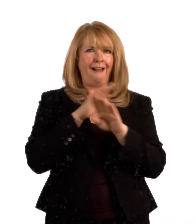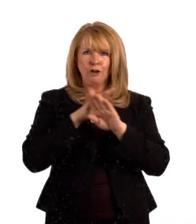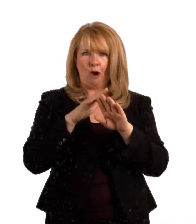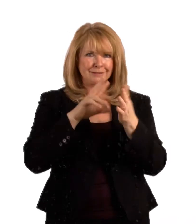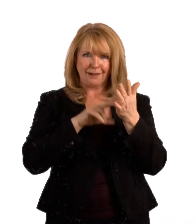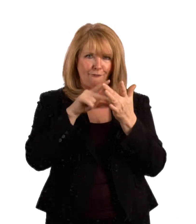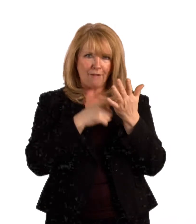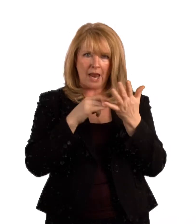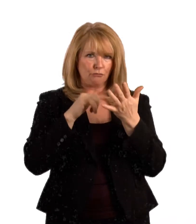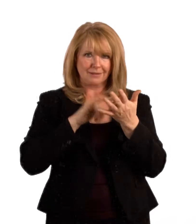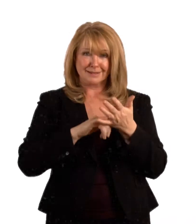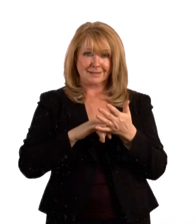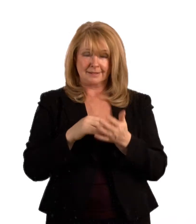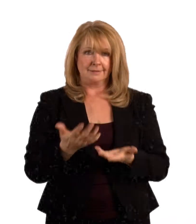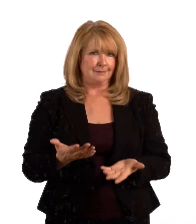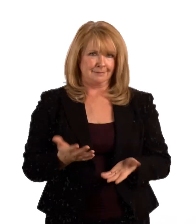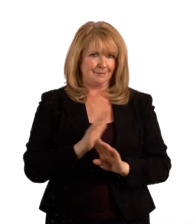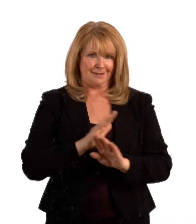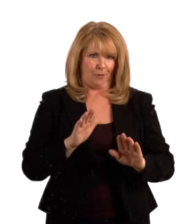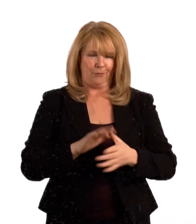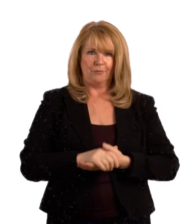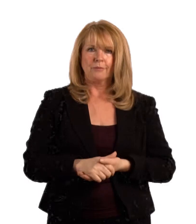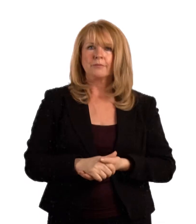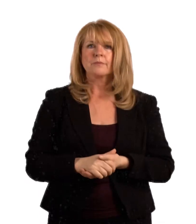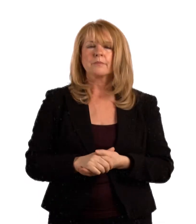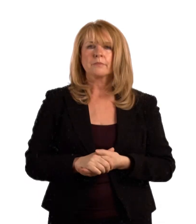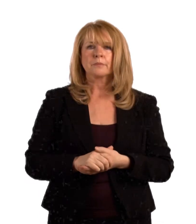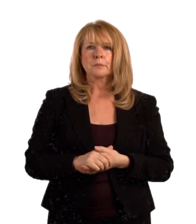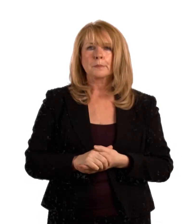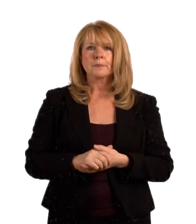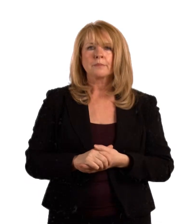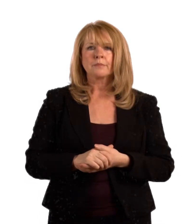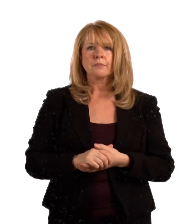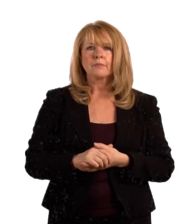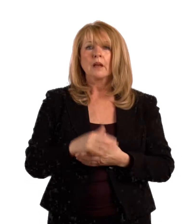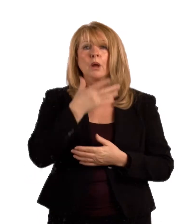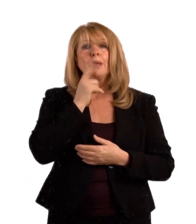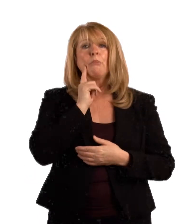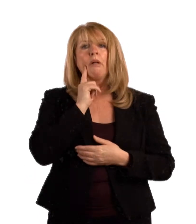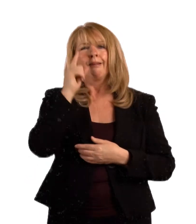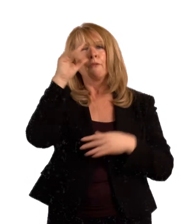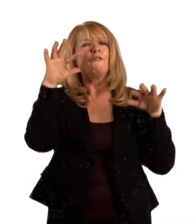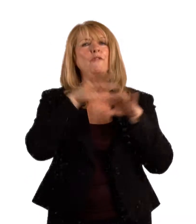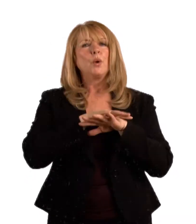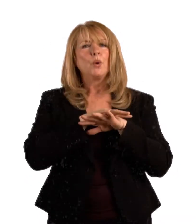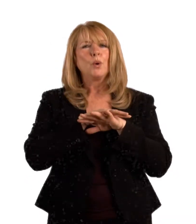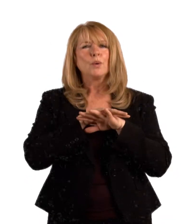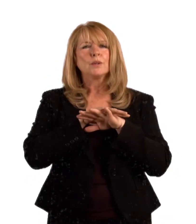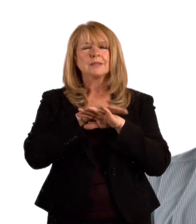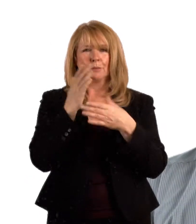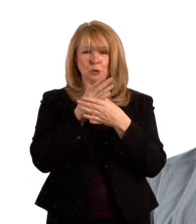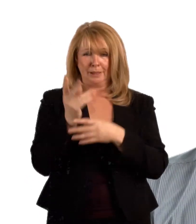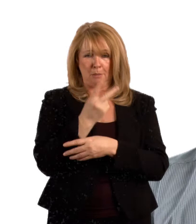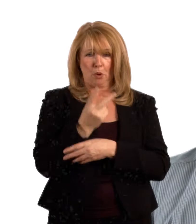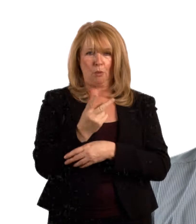not for viral infections. This is where people can get confused and expect their doctors to prescribe antibiotics